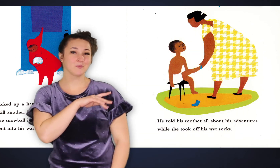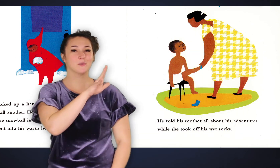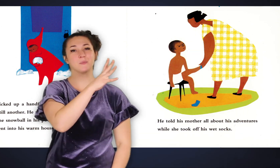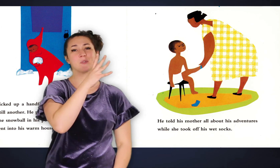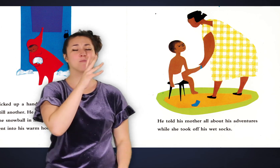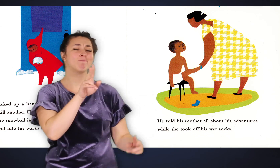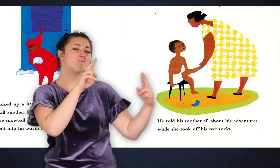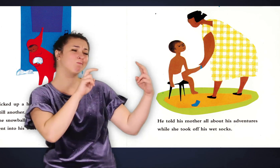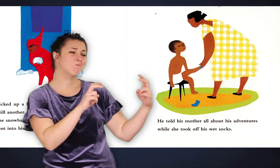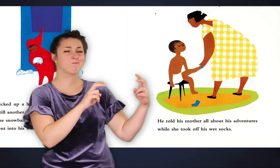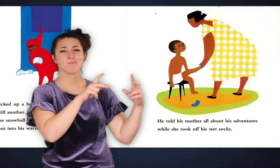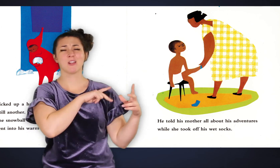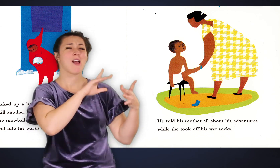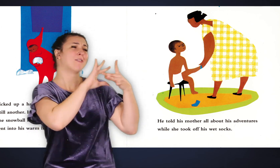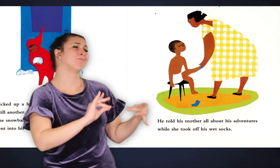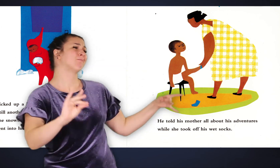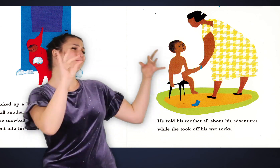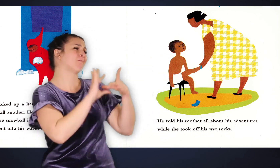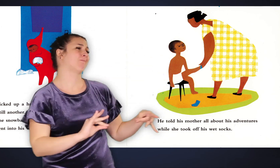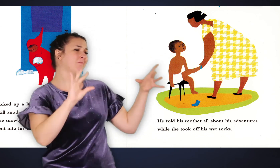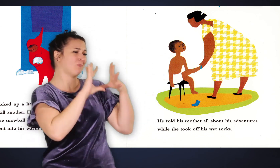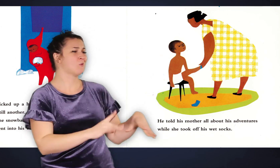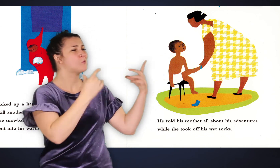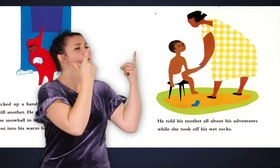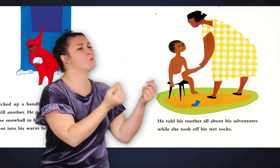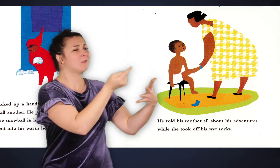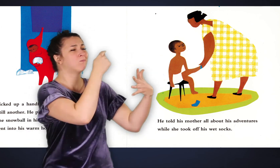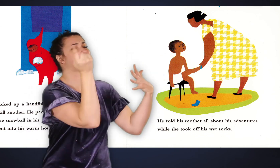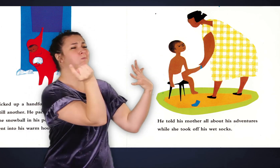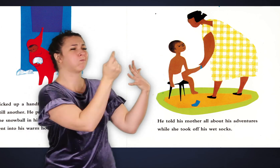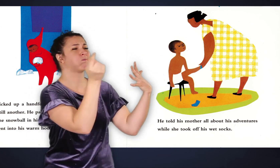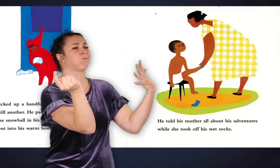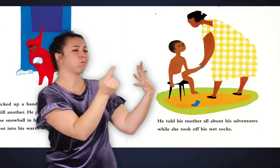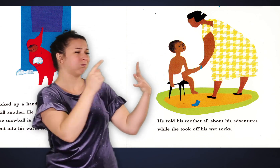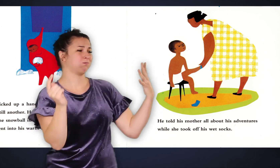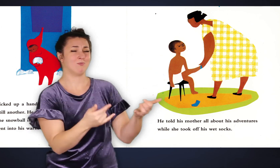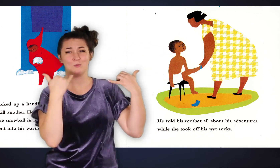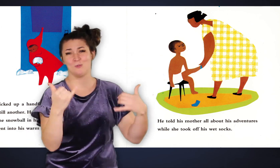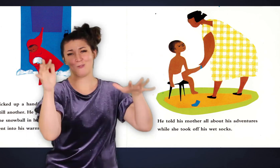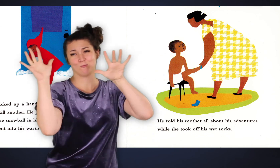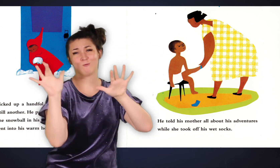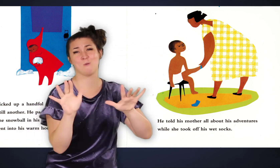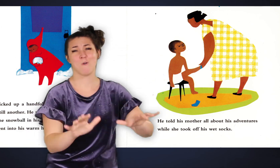He told his mother all about his adventures while she took off his wet socks.